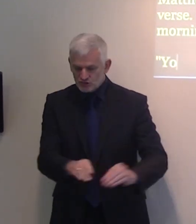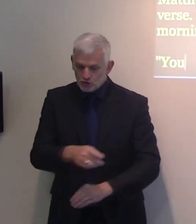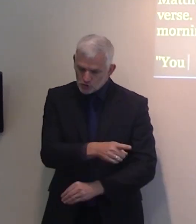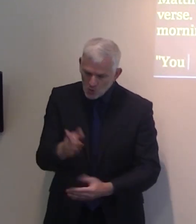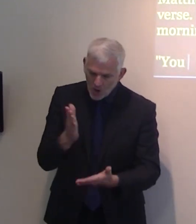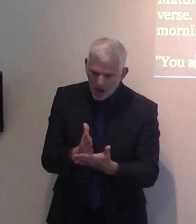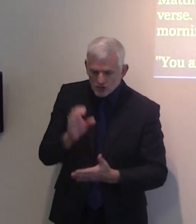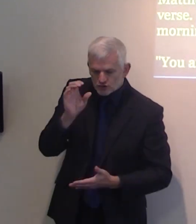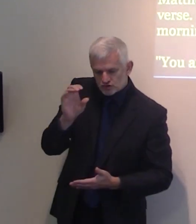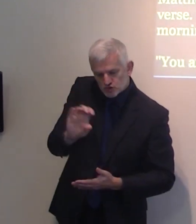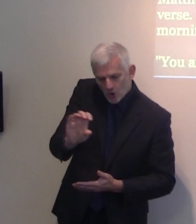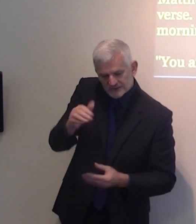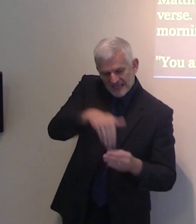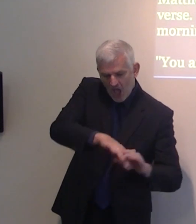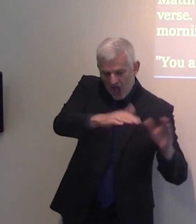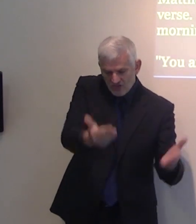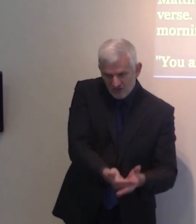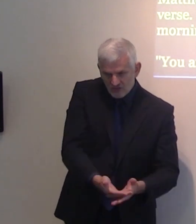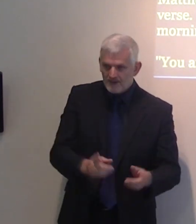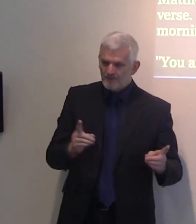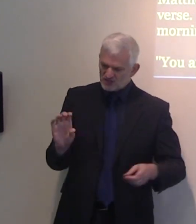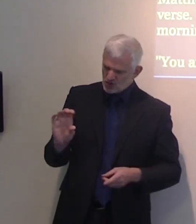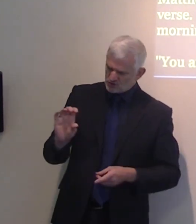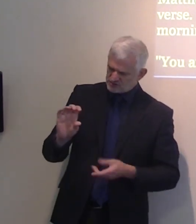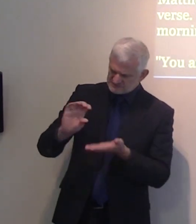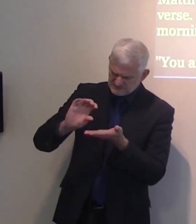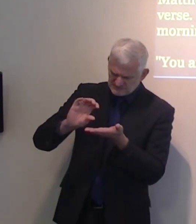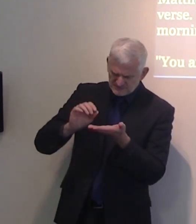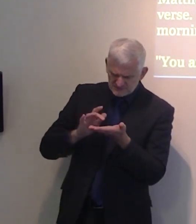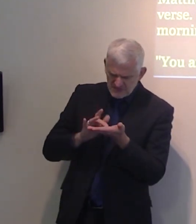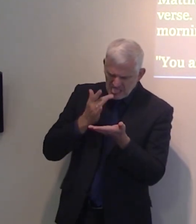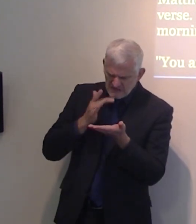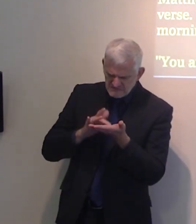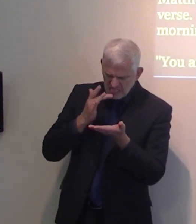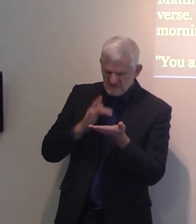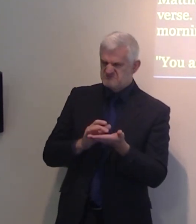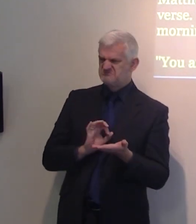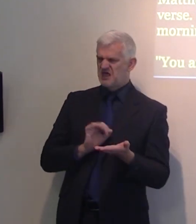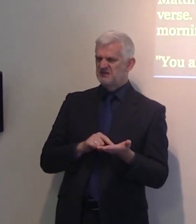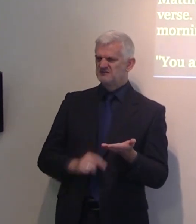But if the salt have lost his faith saver, wherewith shall it be salted?